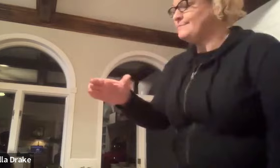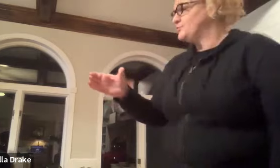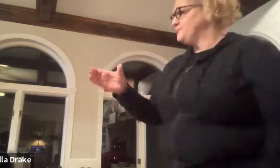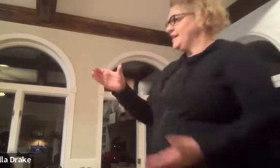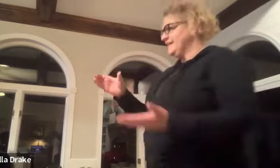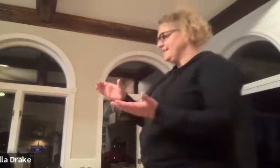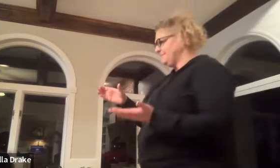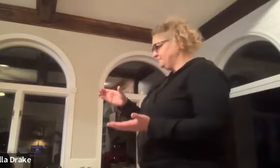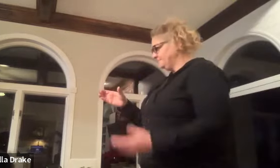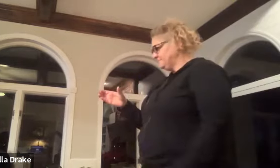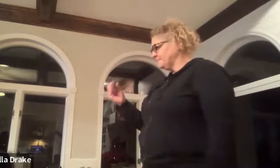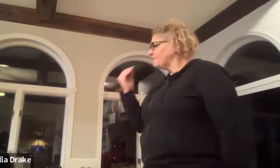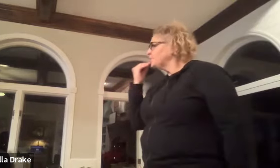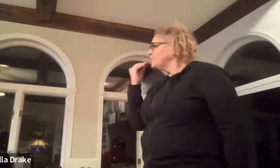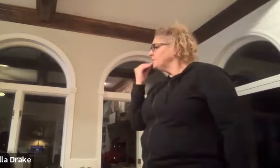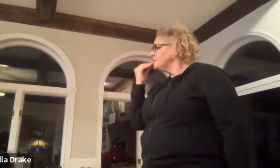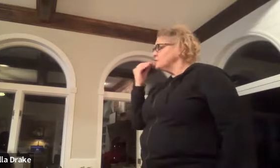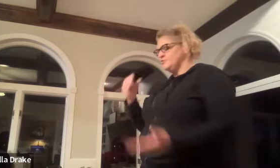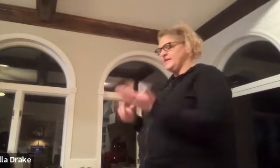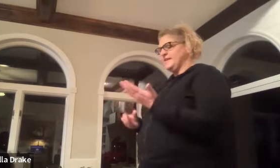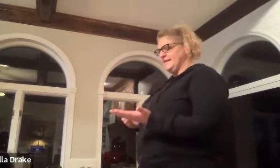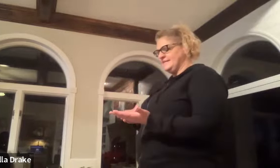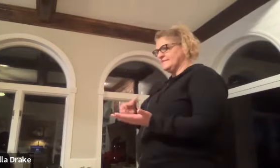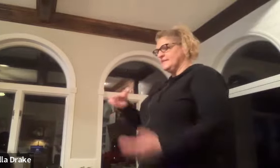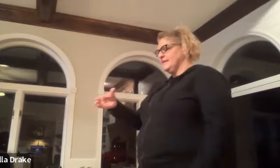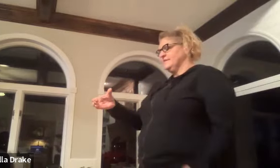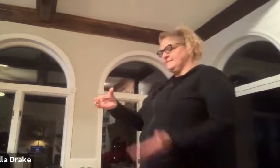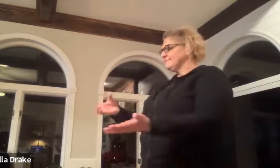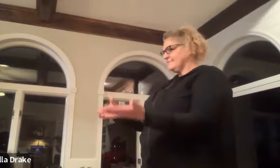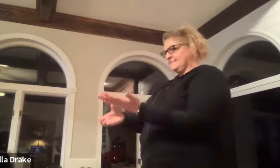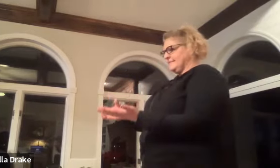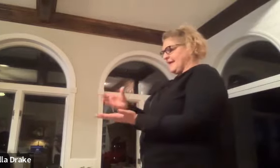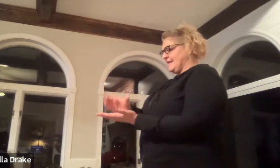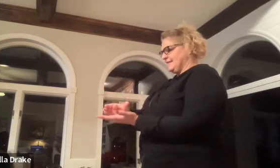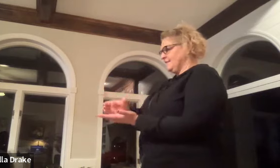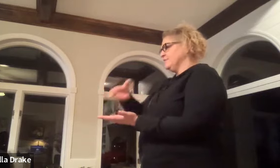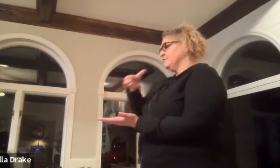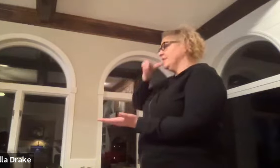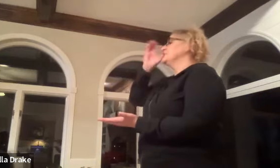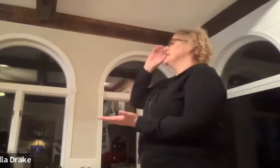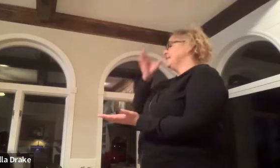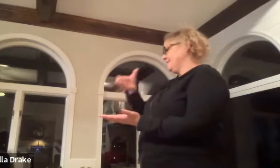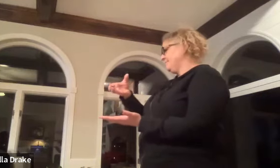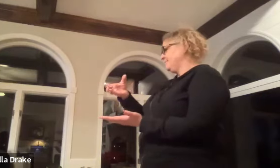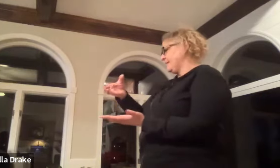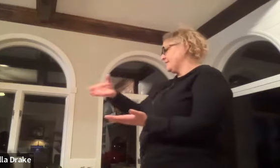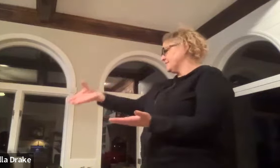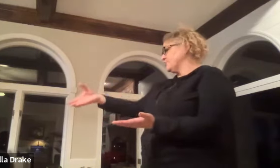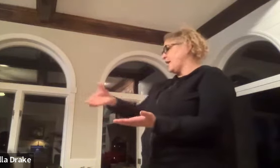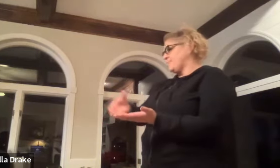drink food drink is like you're like a drink like this is your cup